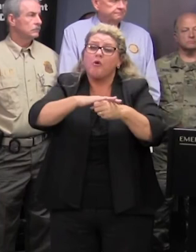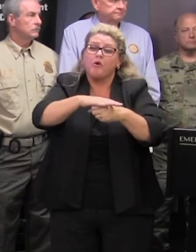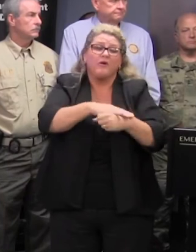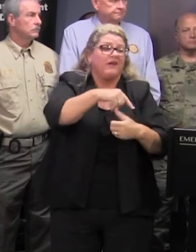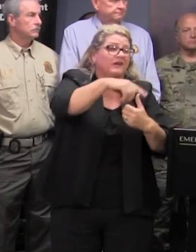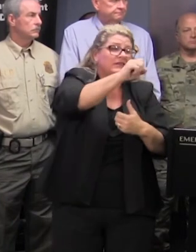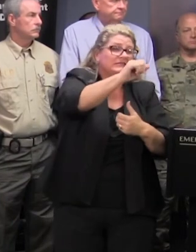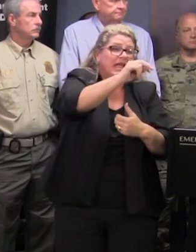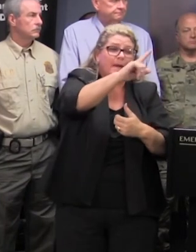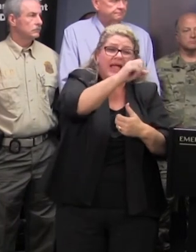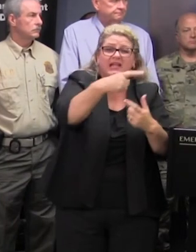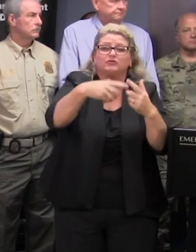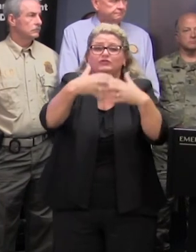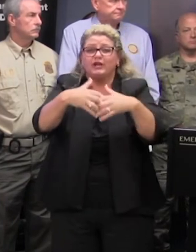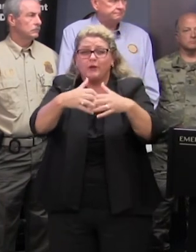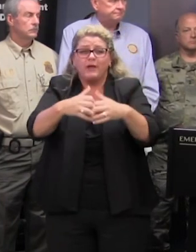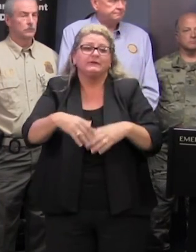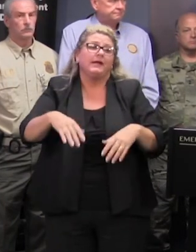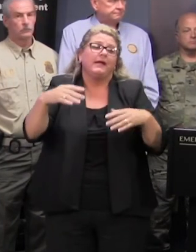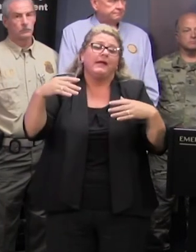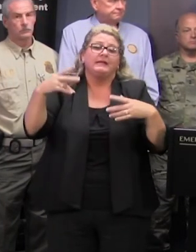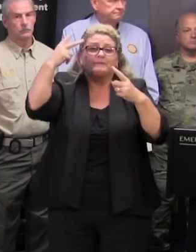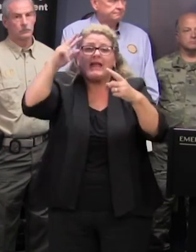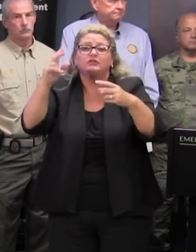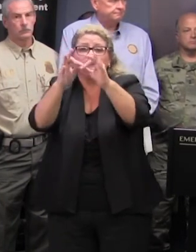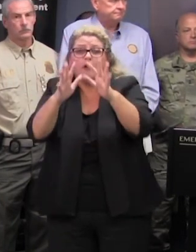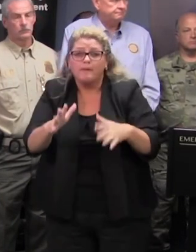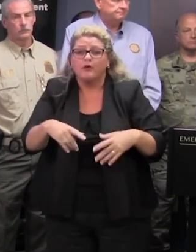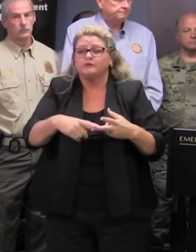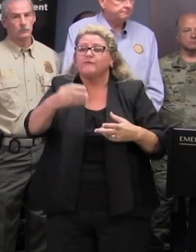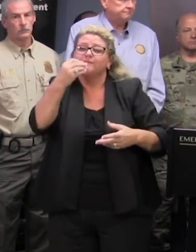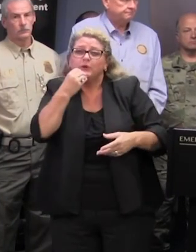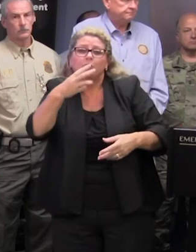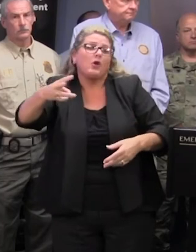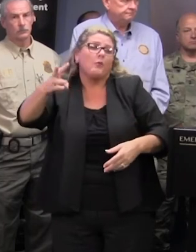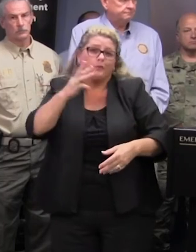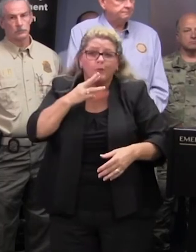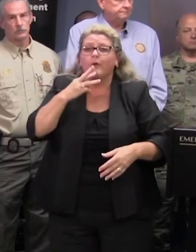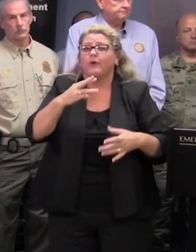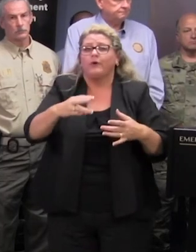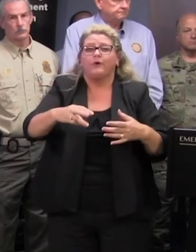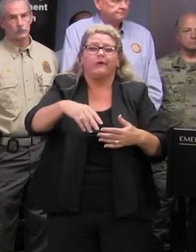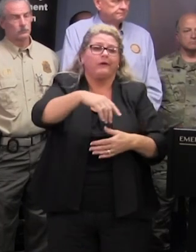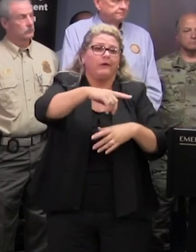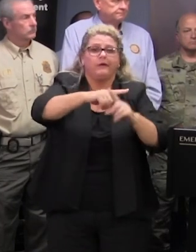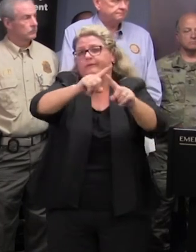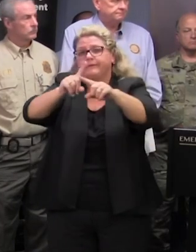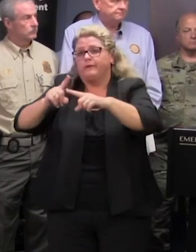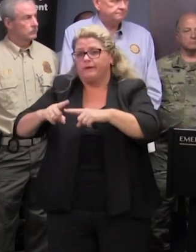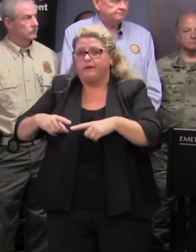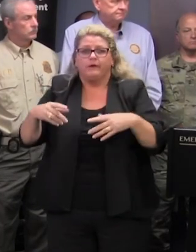from sandbags to generators to spanish interpreters to food water pretty much you name it that generators